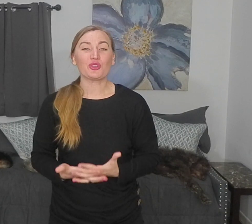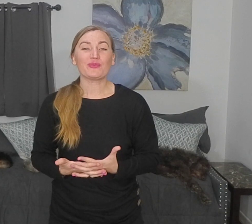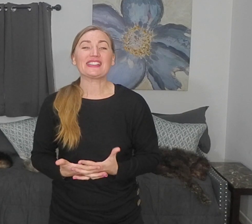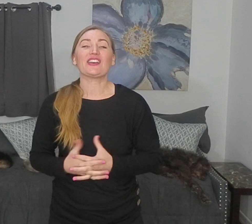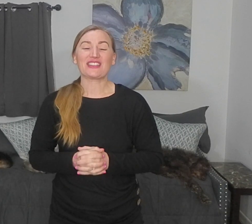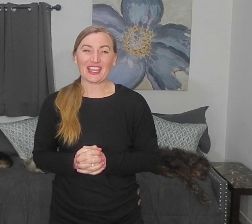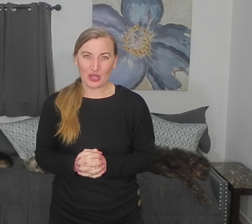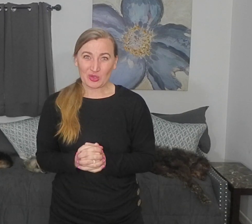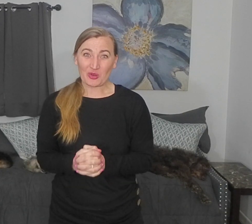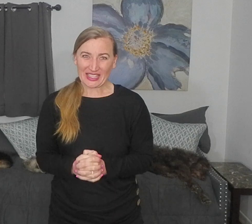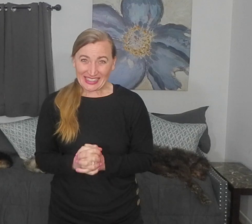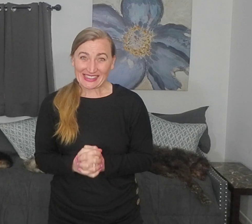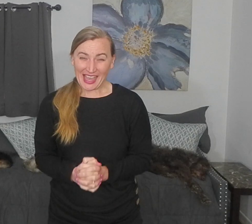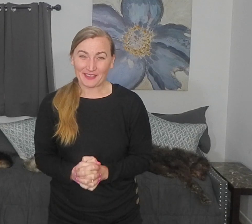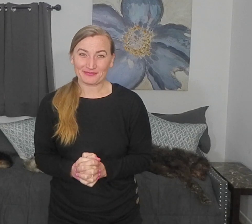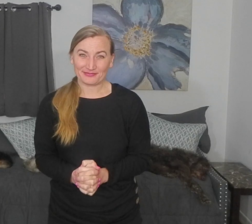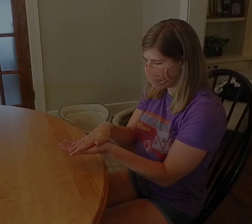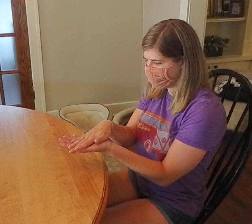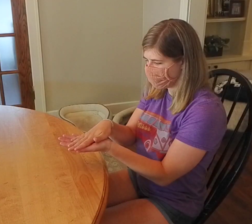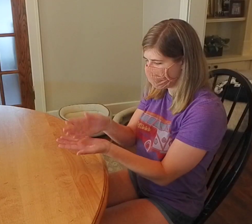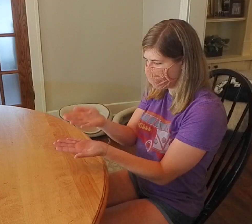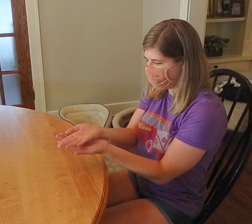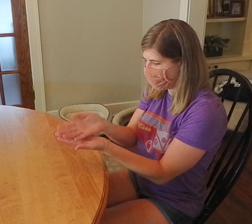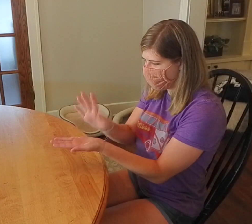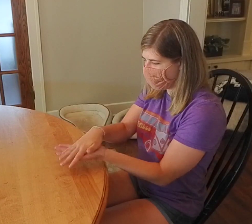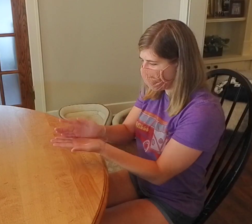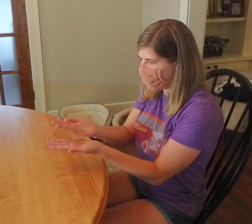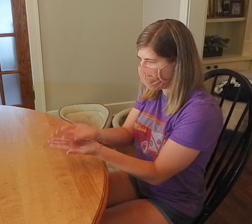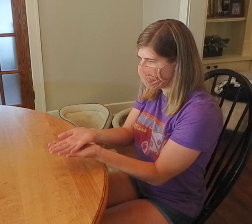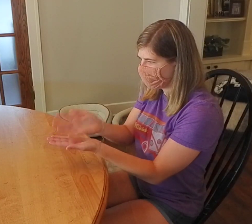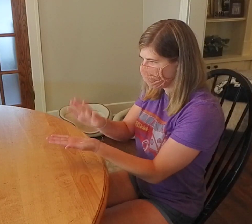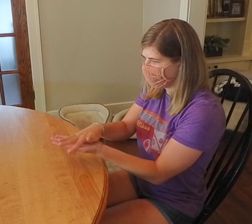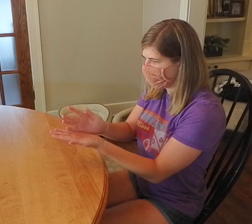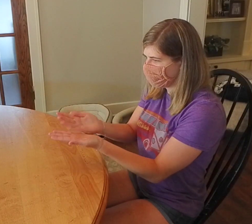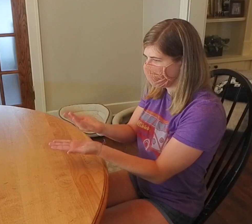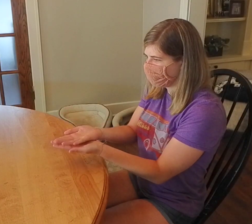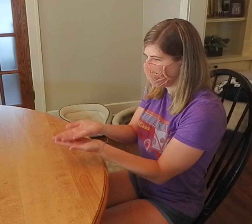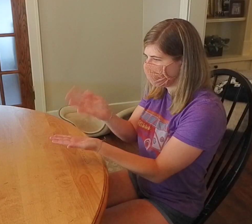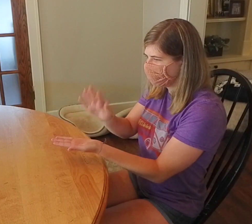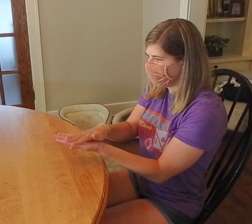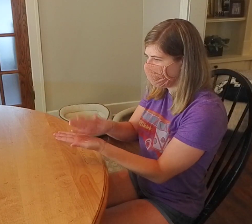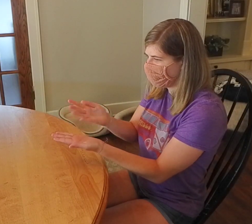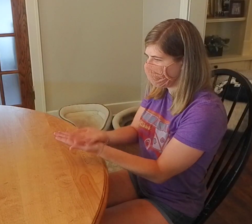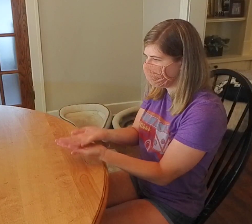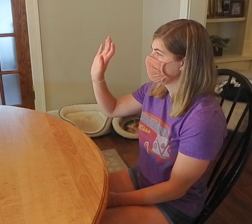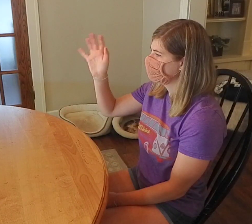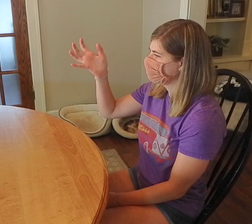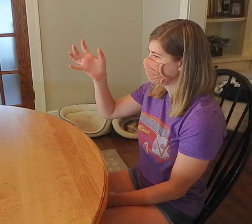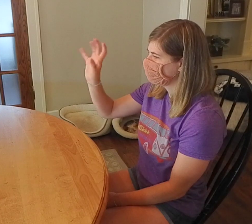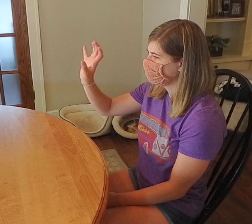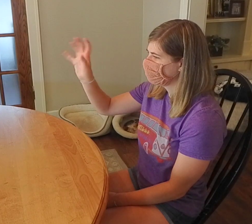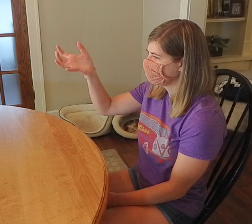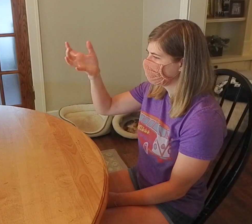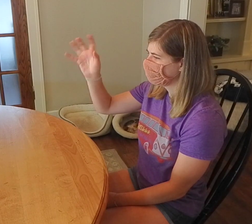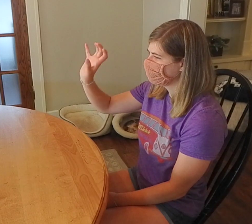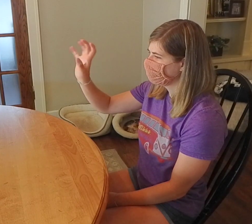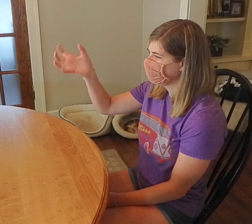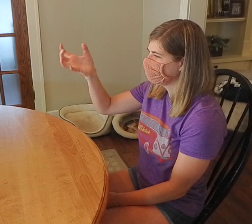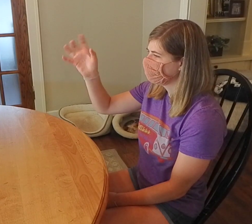movements of diadocokinesia. Often individuals have a hard time timing the initiation and the termination of